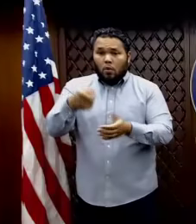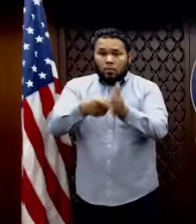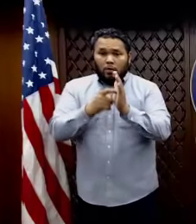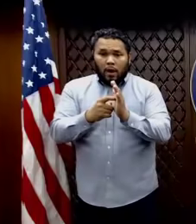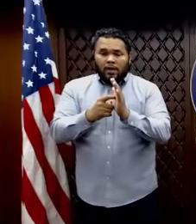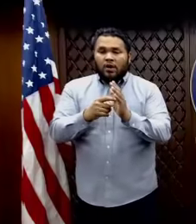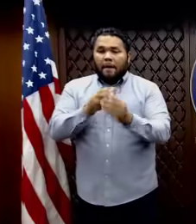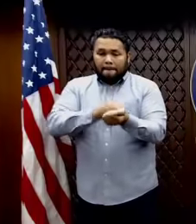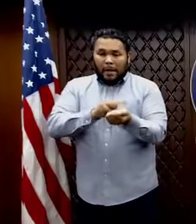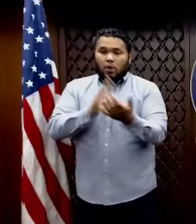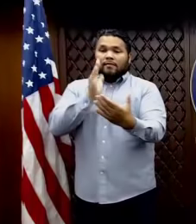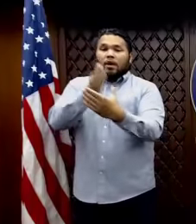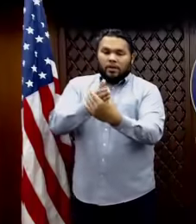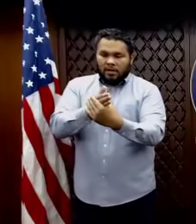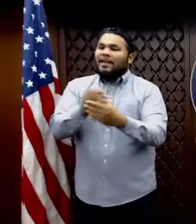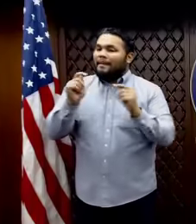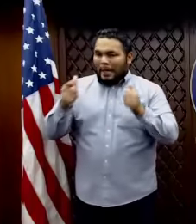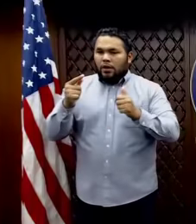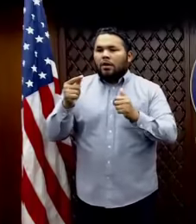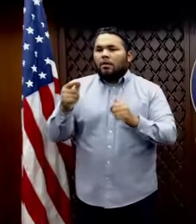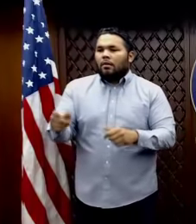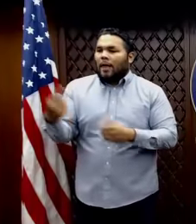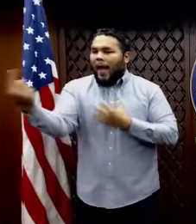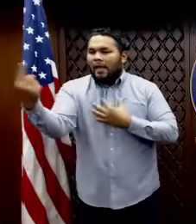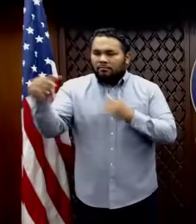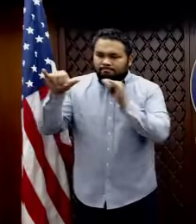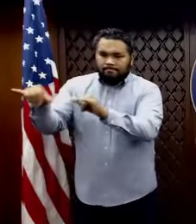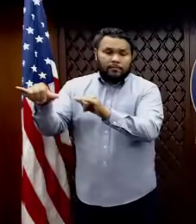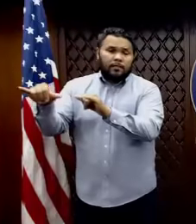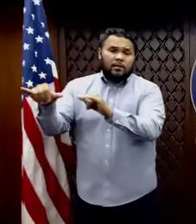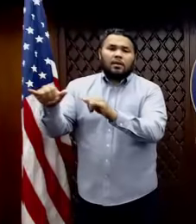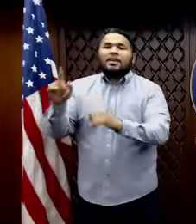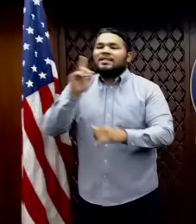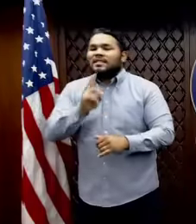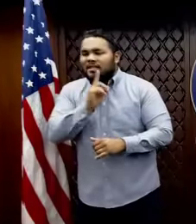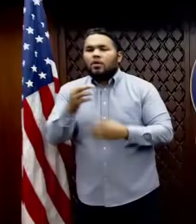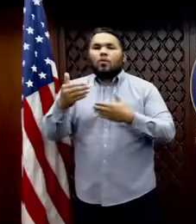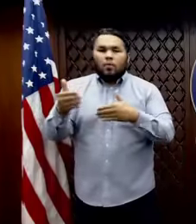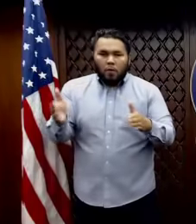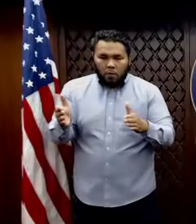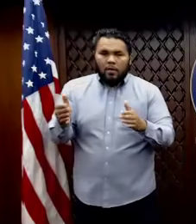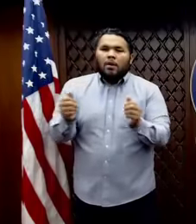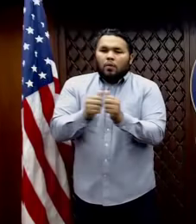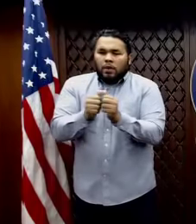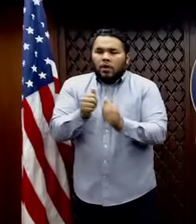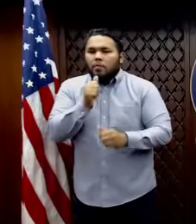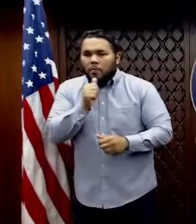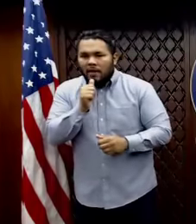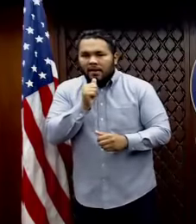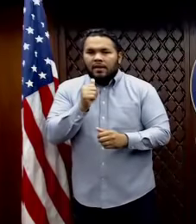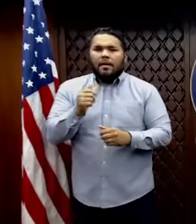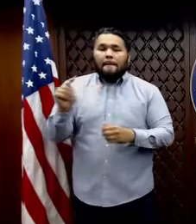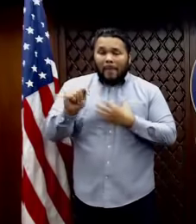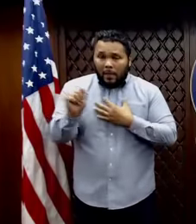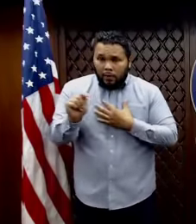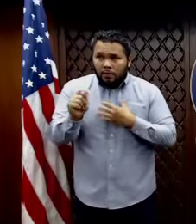they're immediately put into isolation. think single rooms, uh, with their own private bathroom and